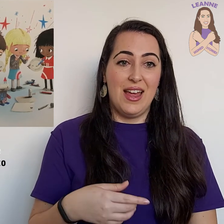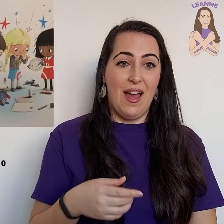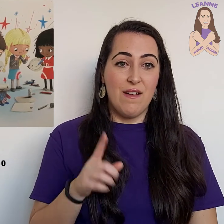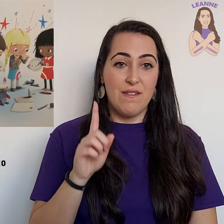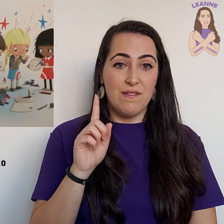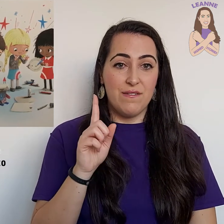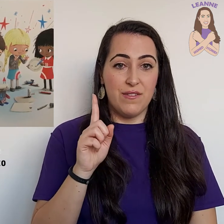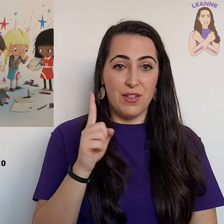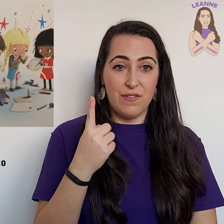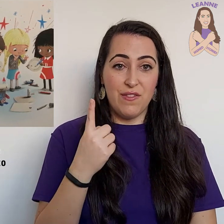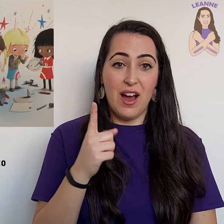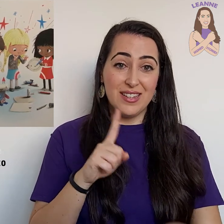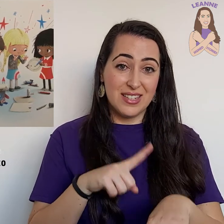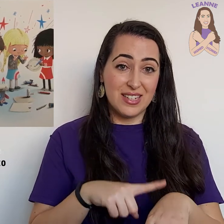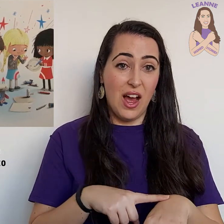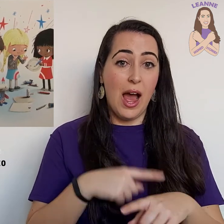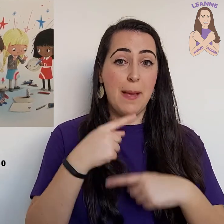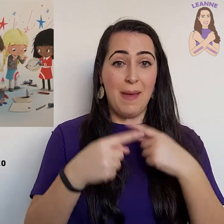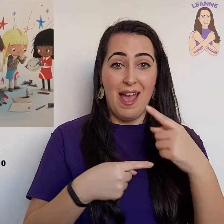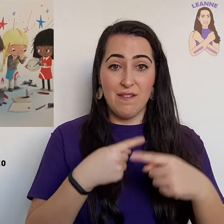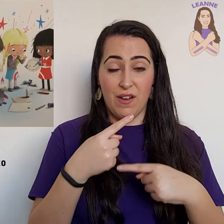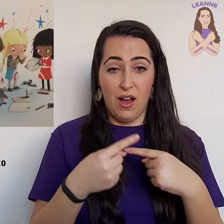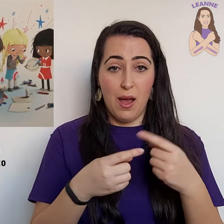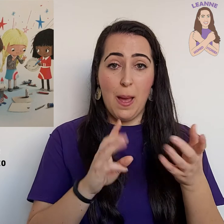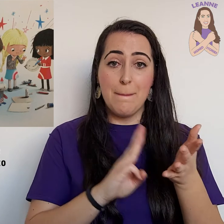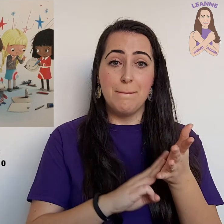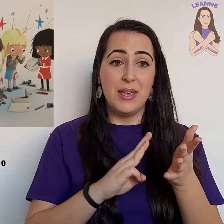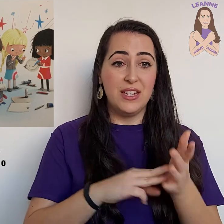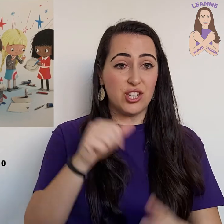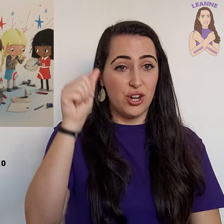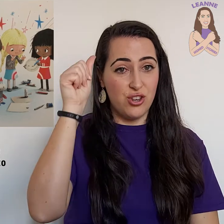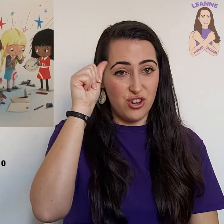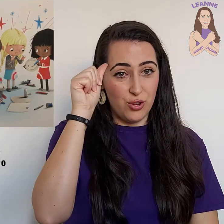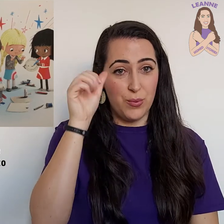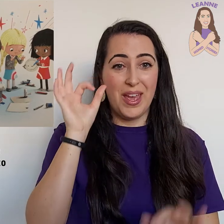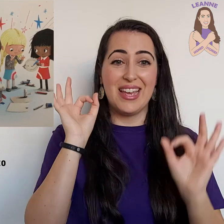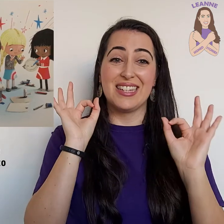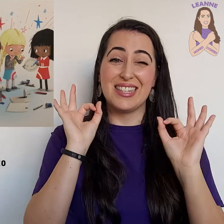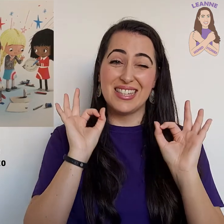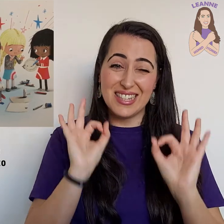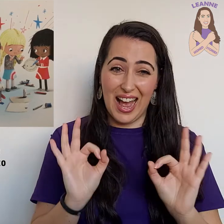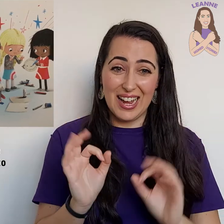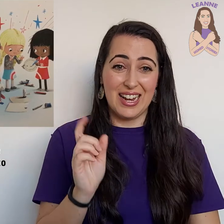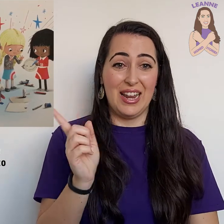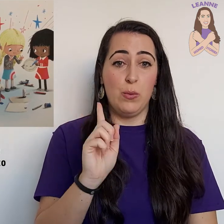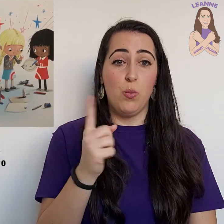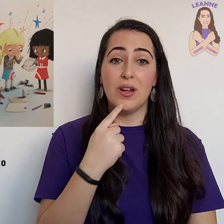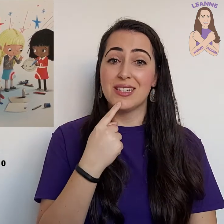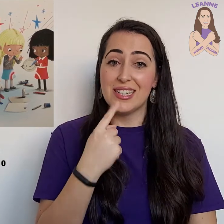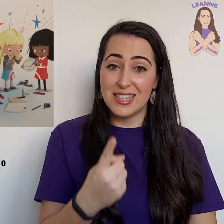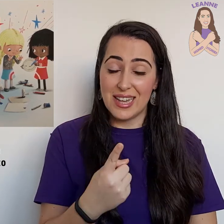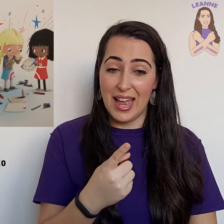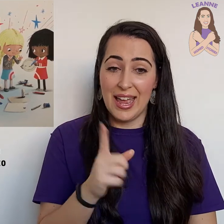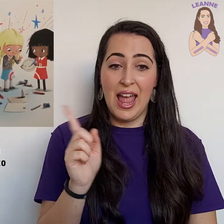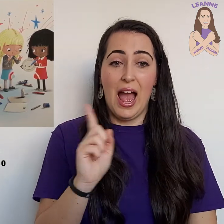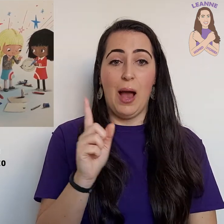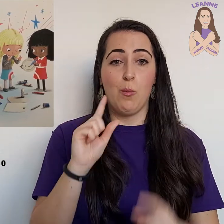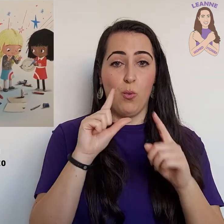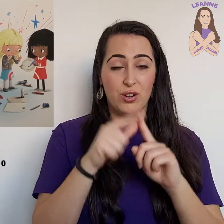So, the first time ever, Misha knew exactly what to say and what